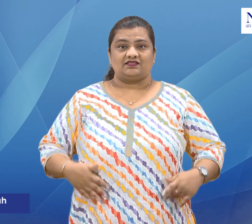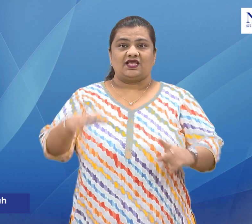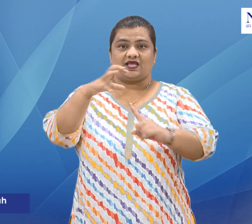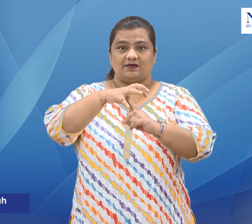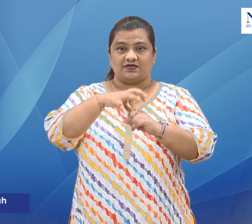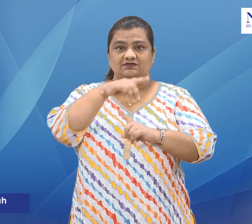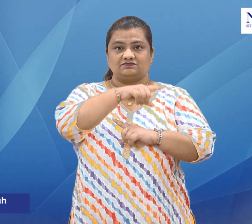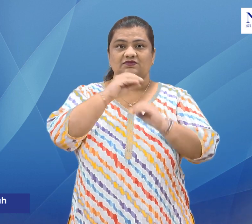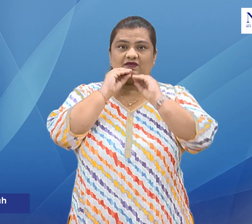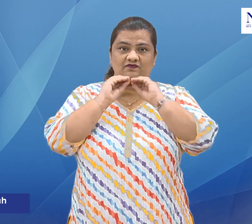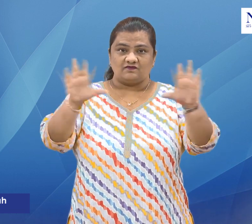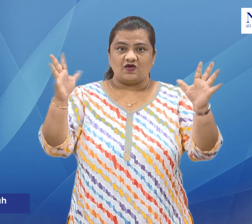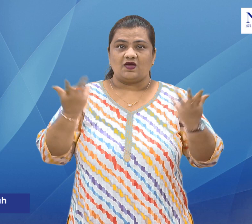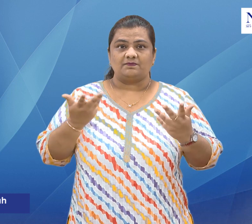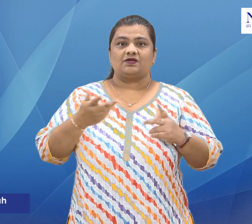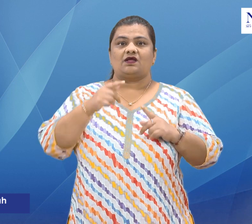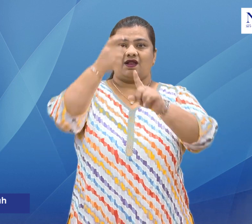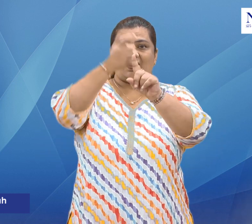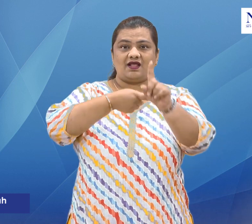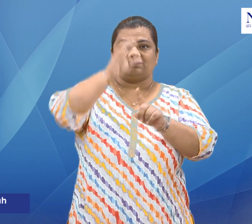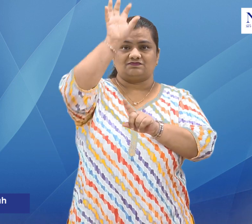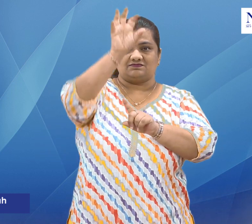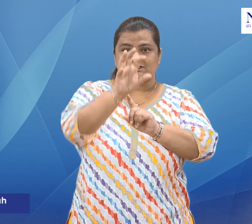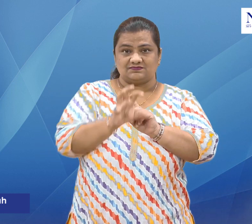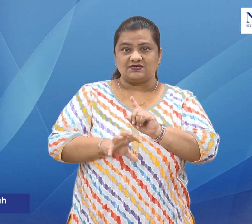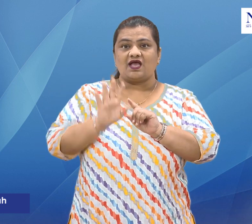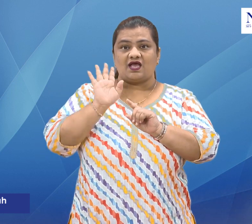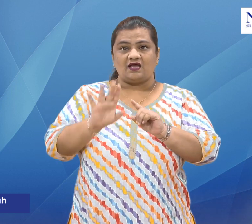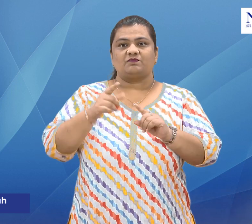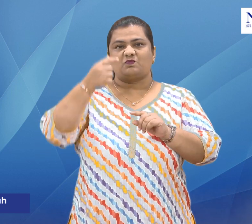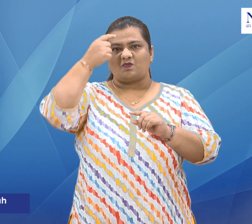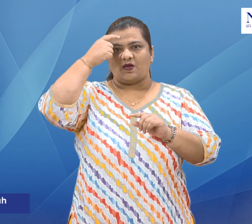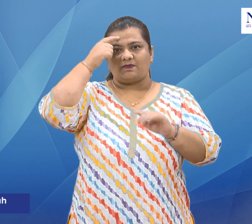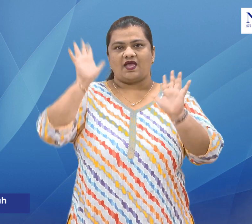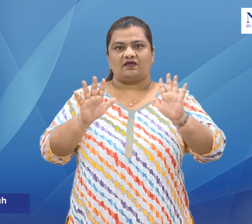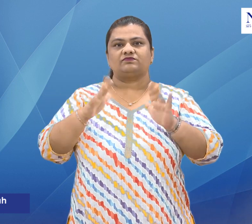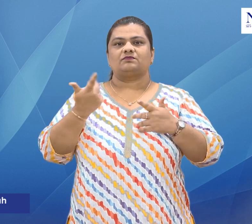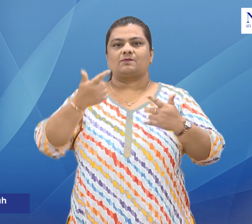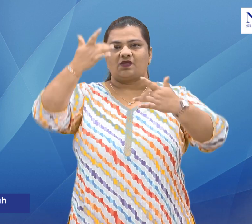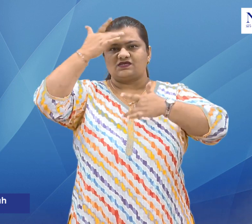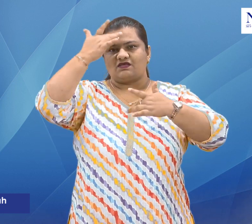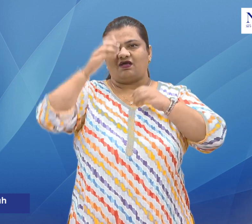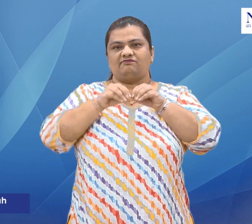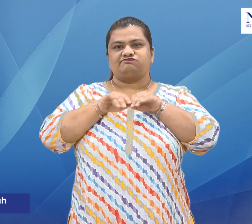an alert to all districts in the state to be on guard against Nipah-like illnesses and to strengthen disease